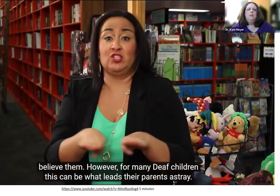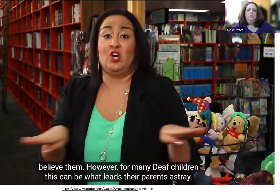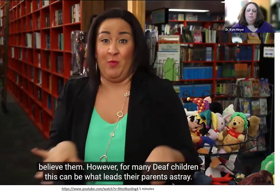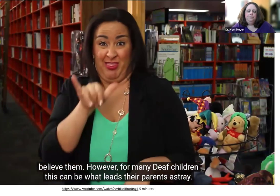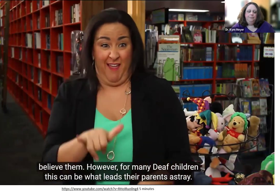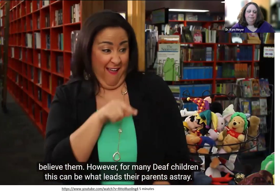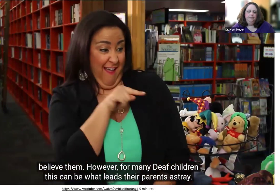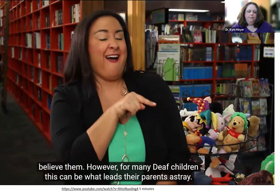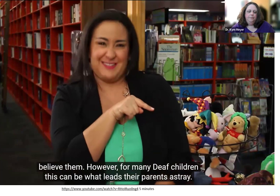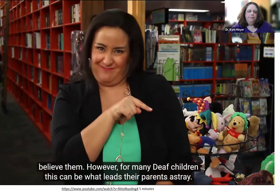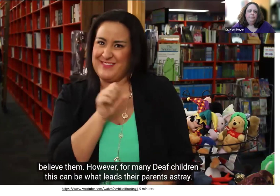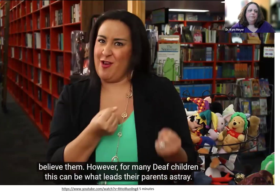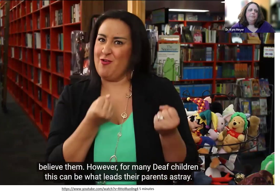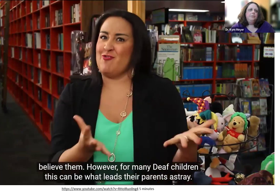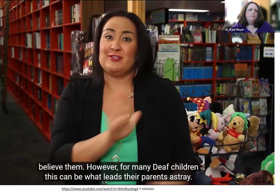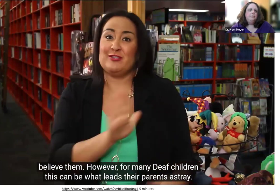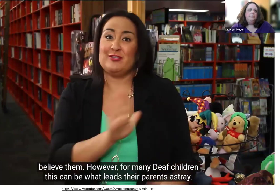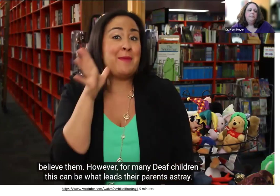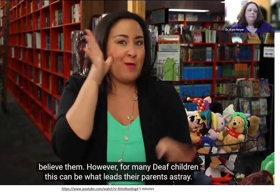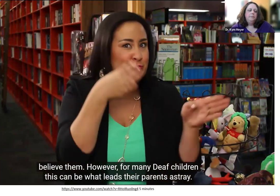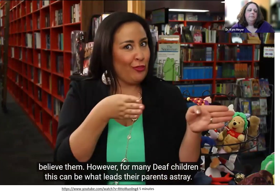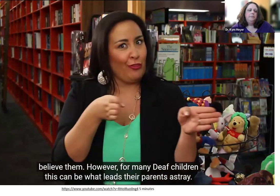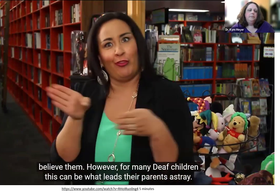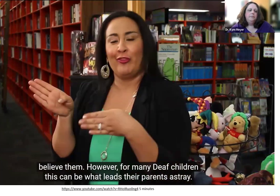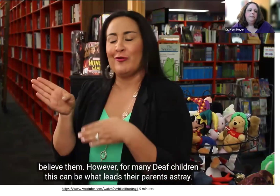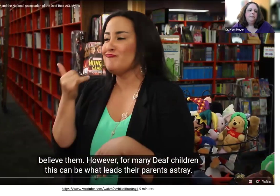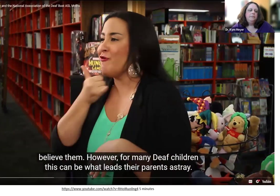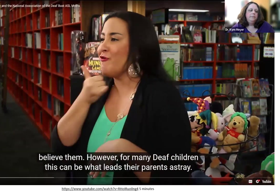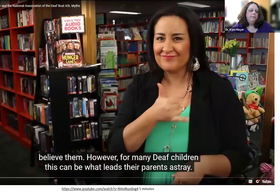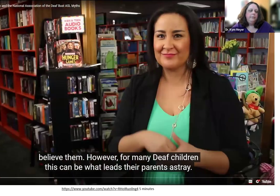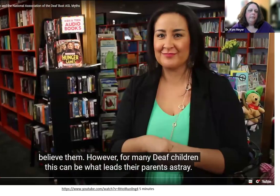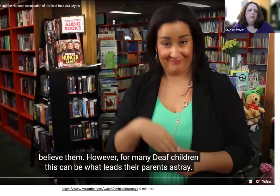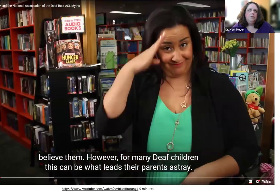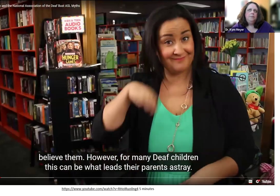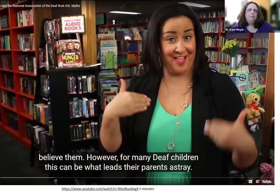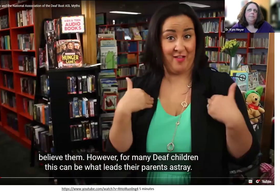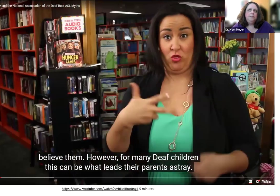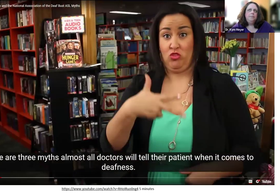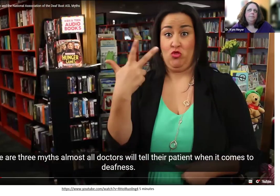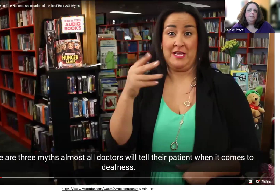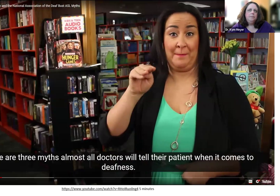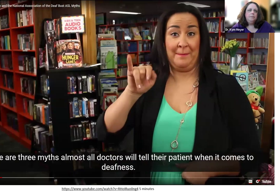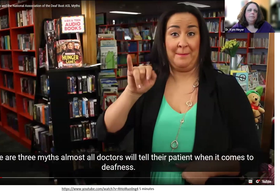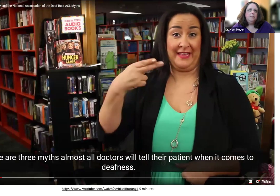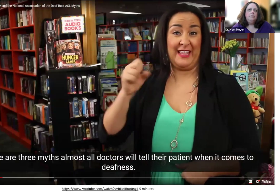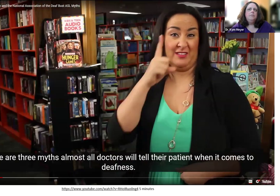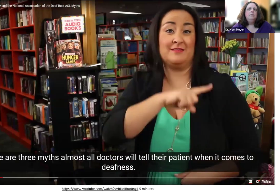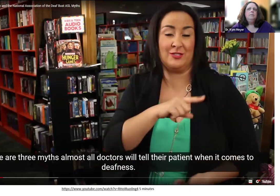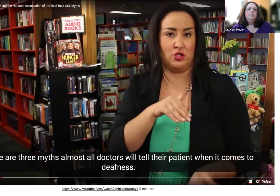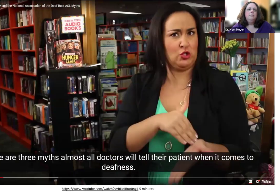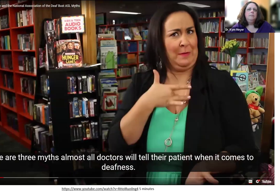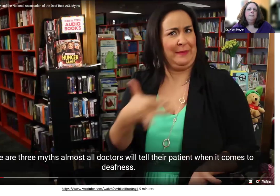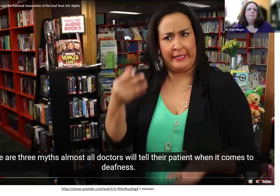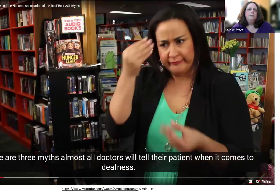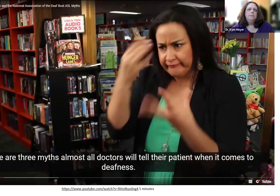for many deaf children, this can be what leads their parents astray. There are three myths that almost